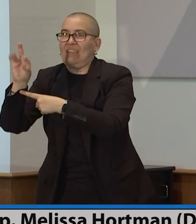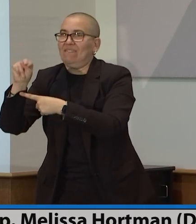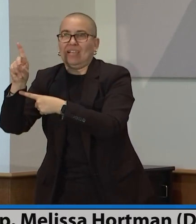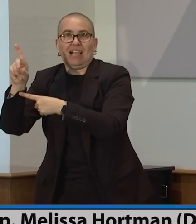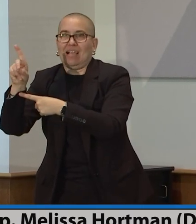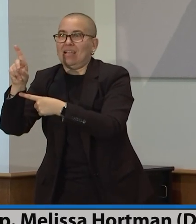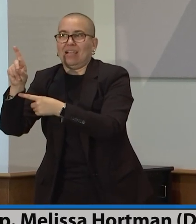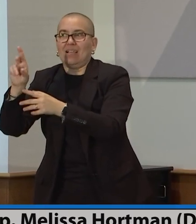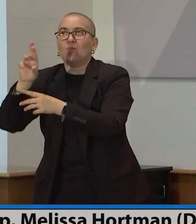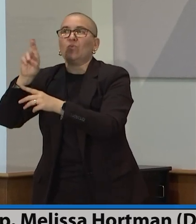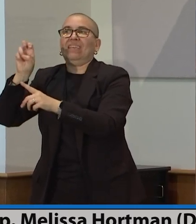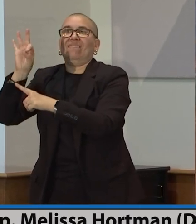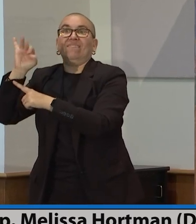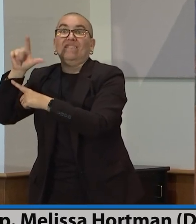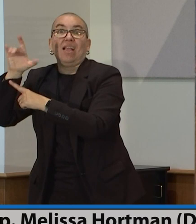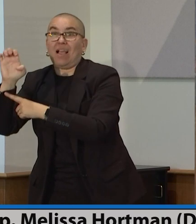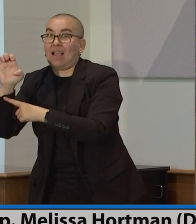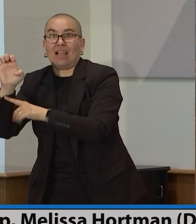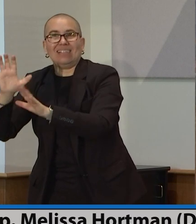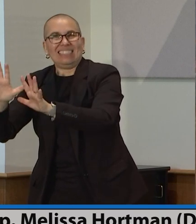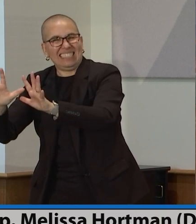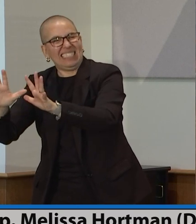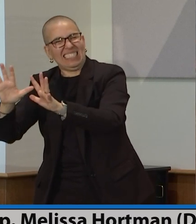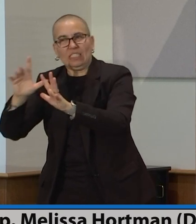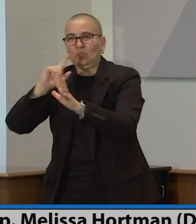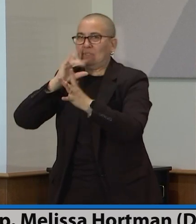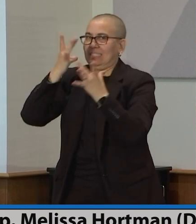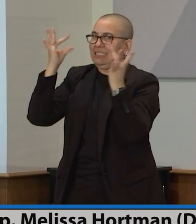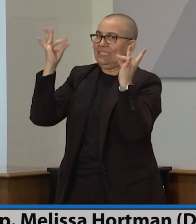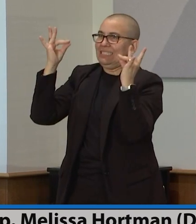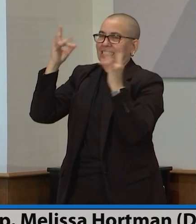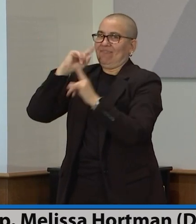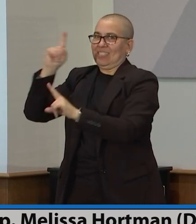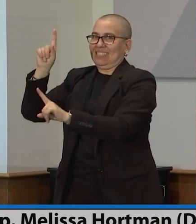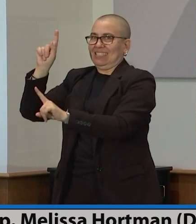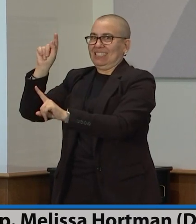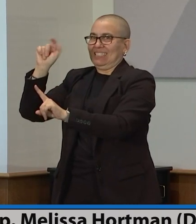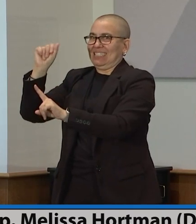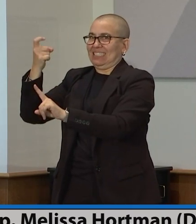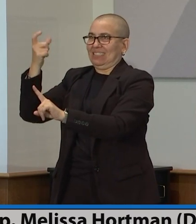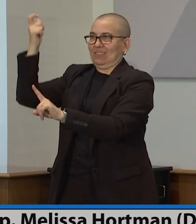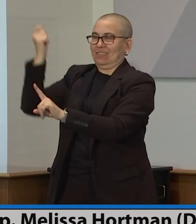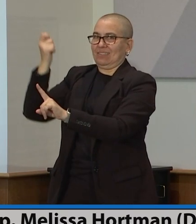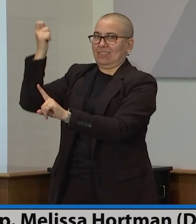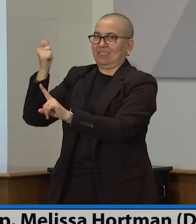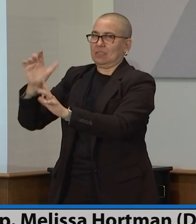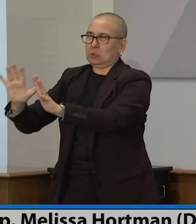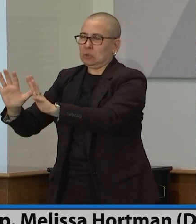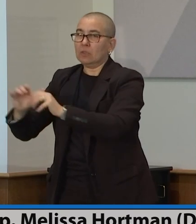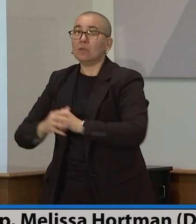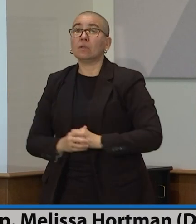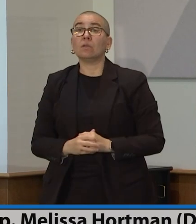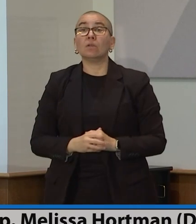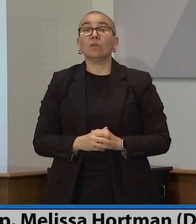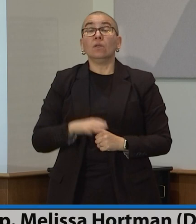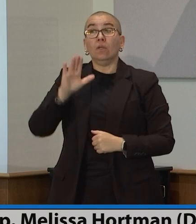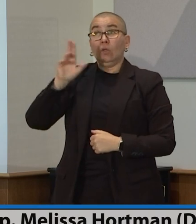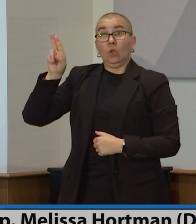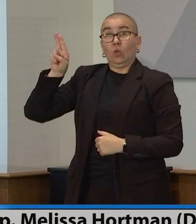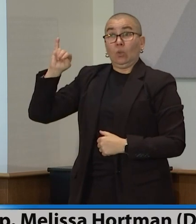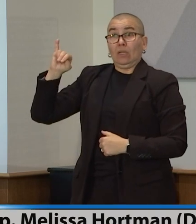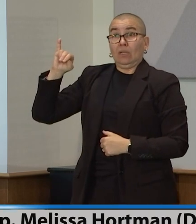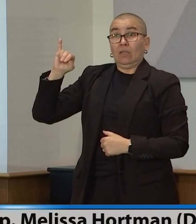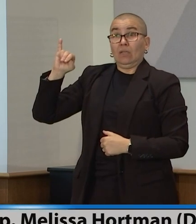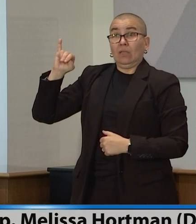interesting tax conference committee. But with the UI of 10,200, anybody who's filing today